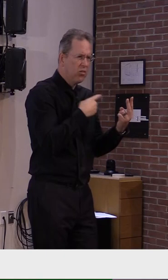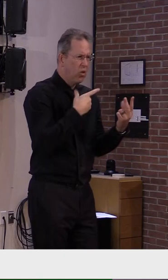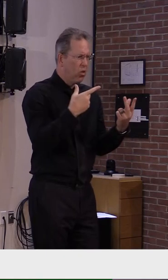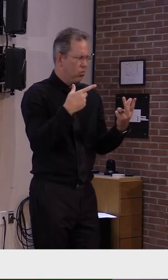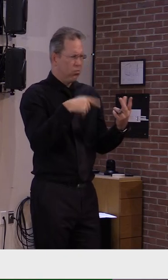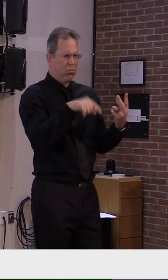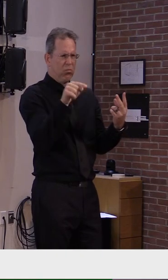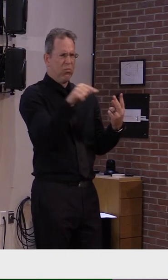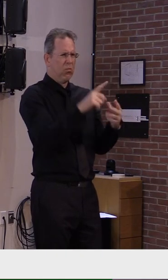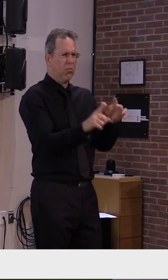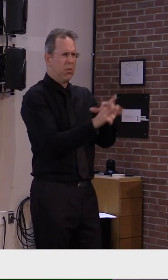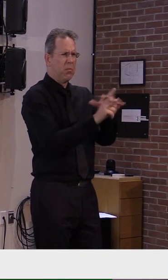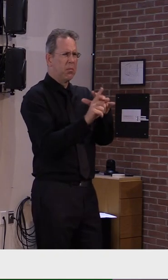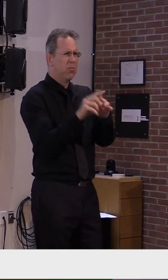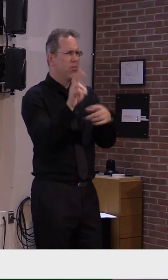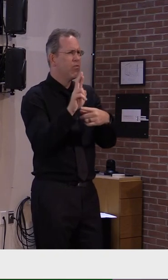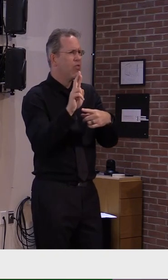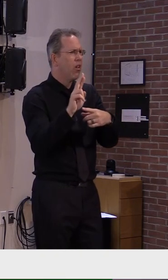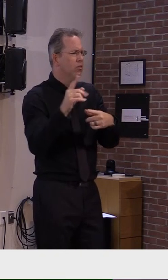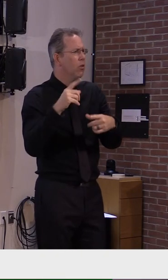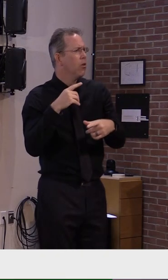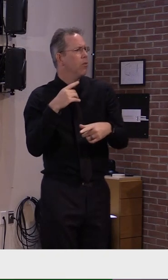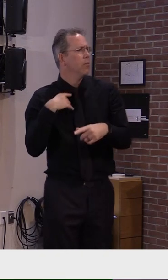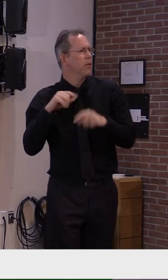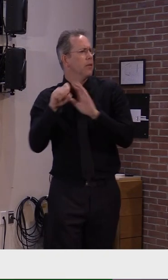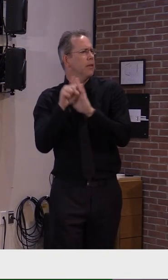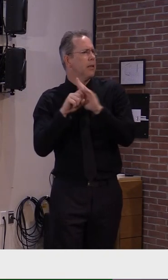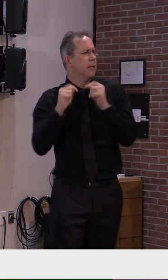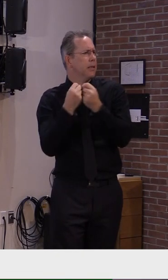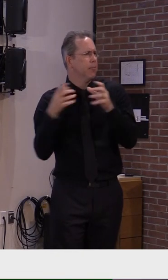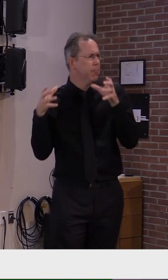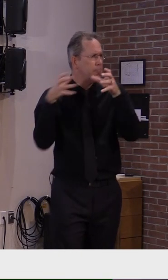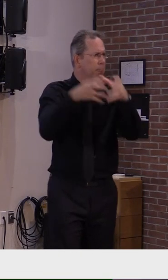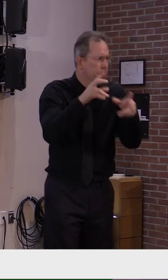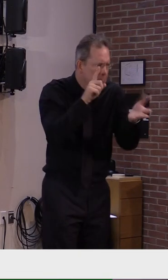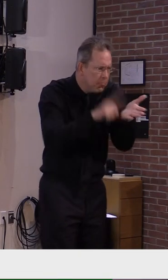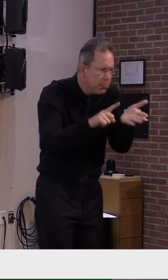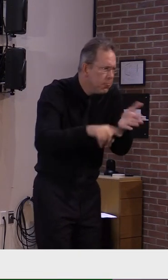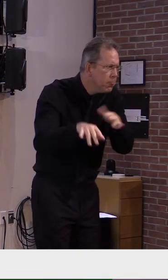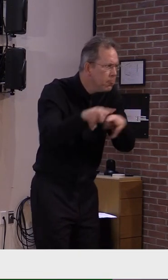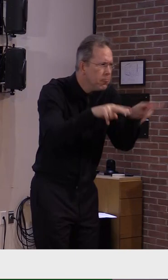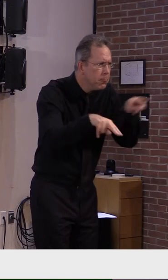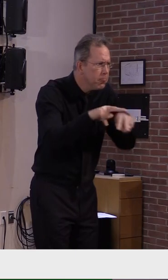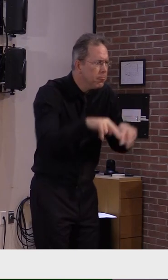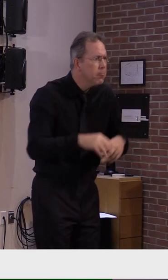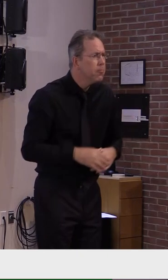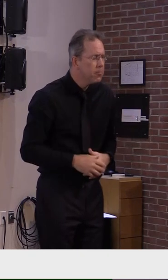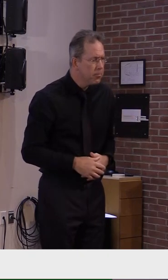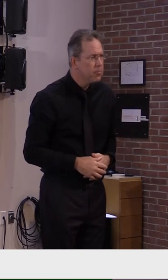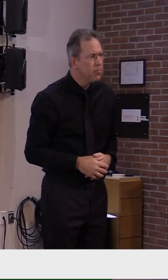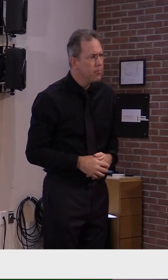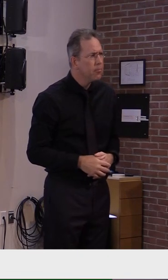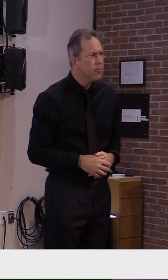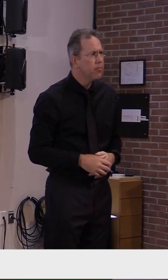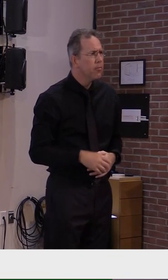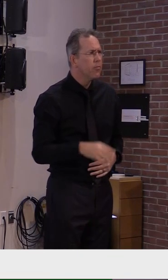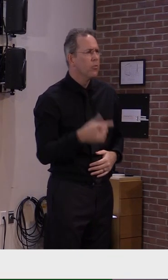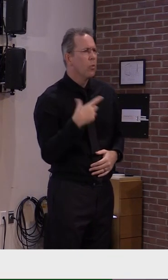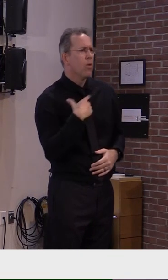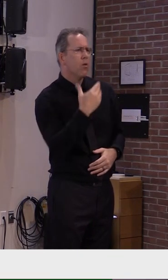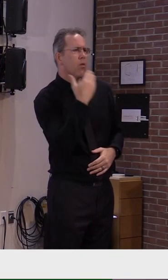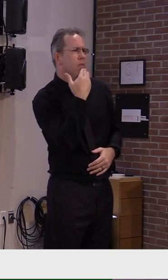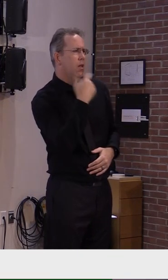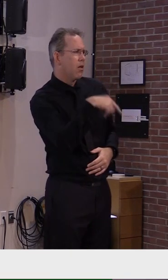staffing concerns and ongoing testing. I want to thank the organization for their continued support and I also want to thank